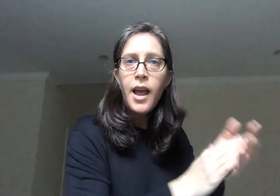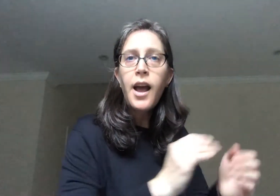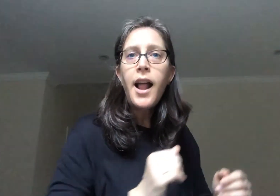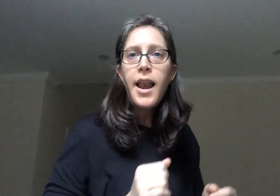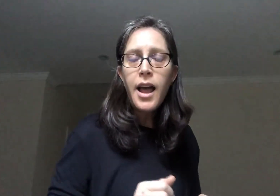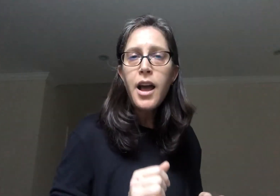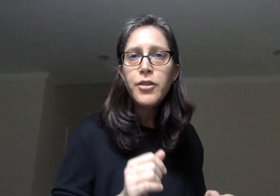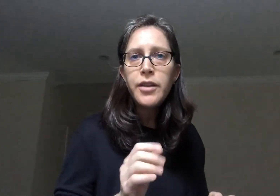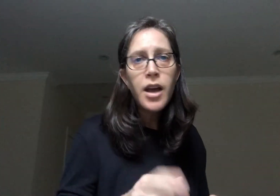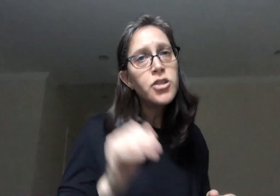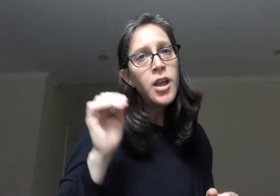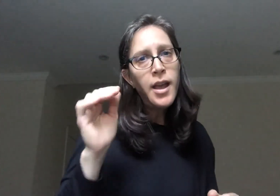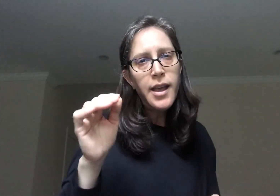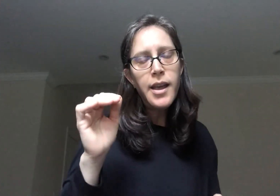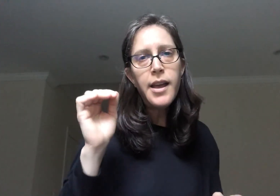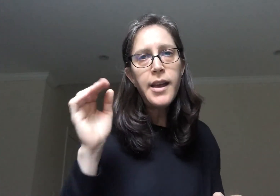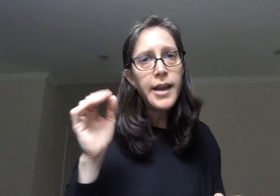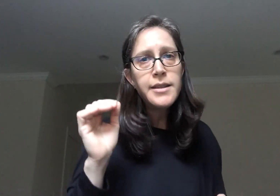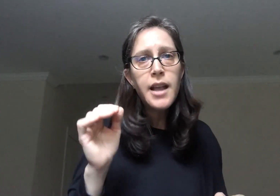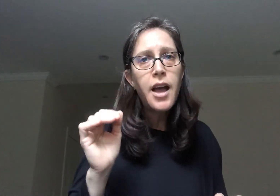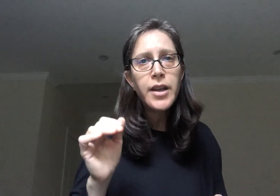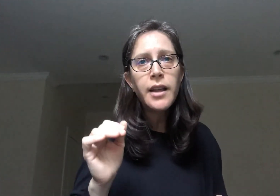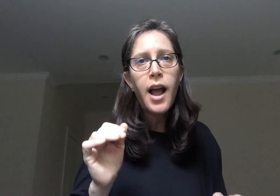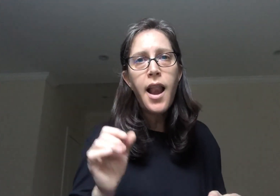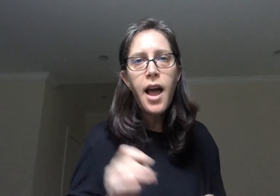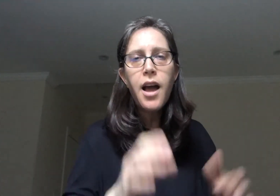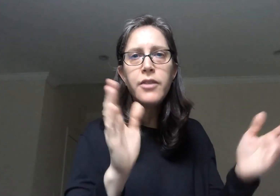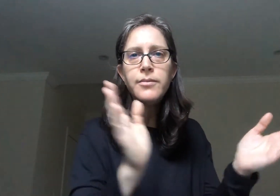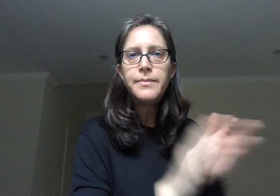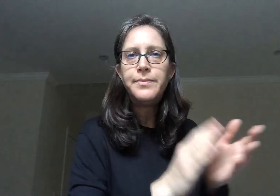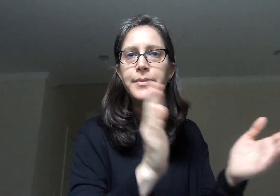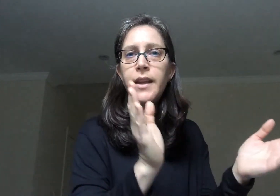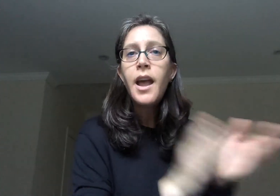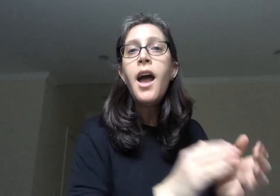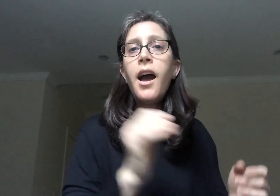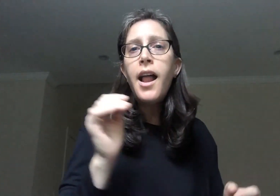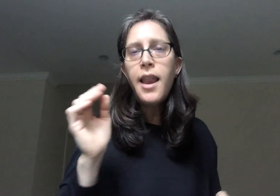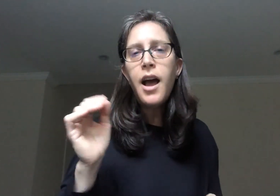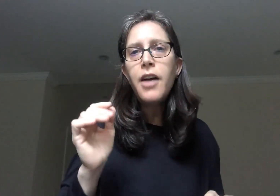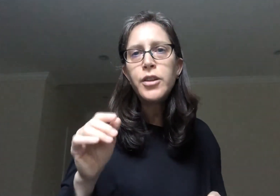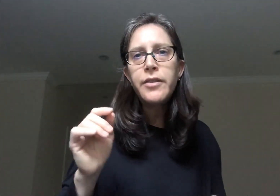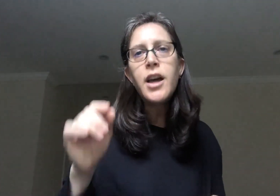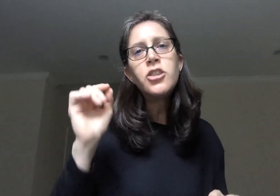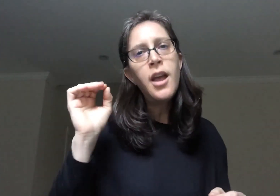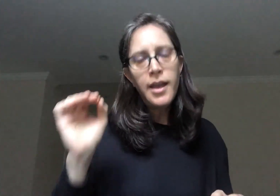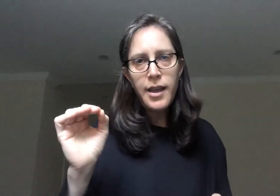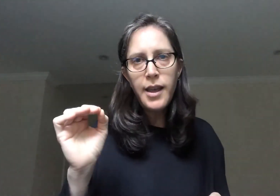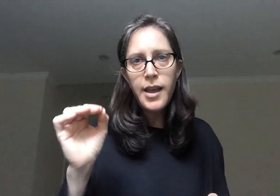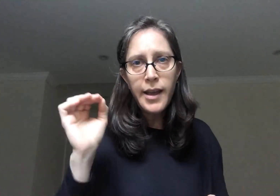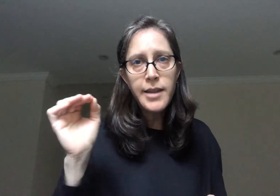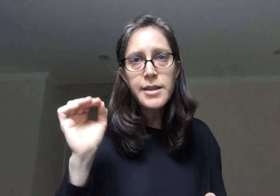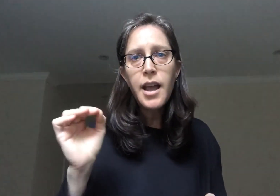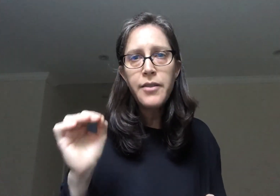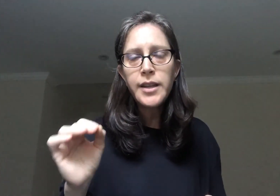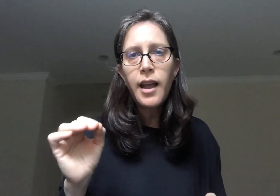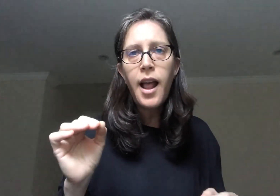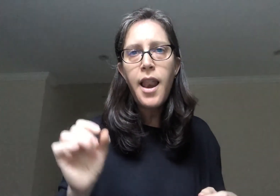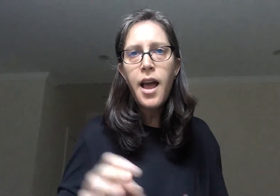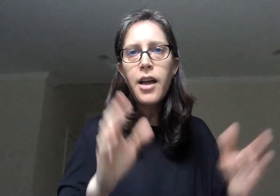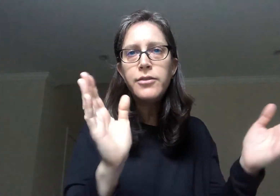Chalav Udevash. Eretz Zavat. Chalav. Chalav Udevash. Eretz Zavat. Chalav.